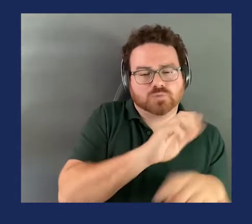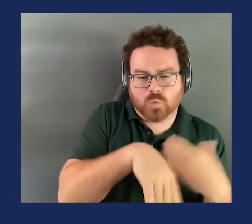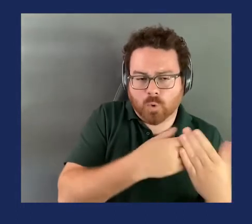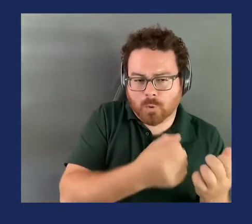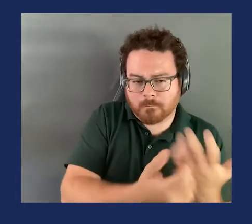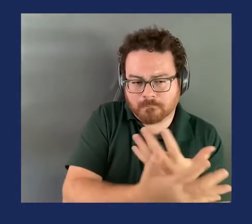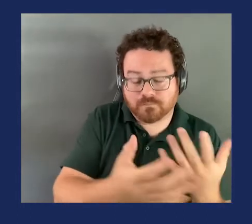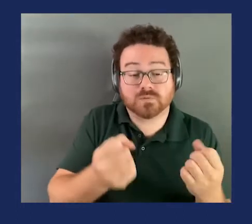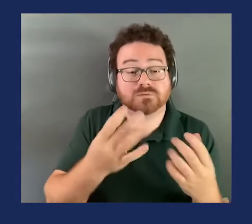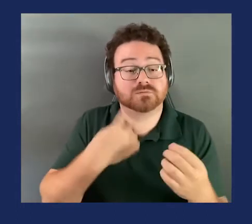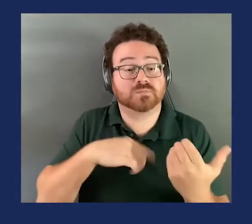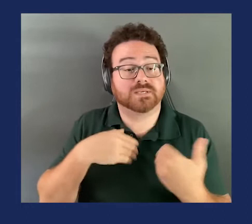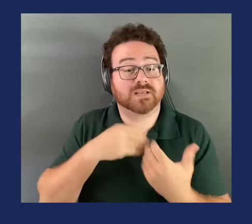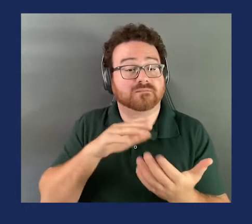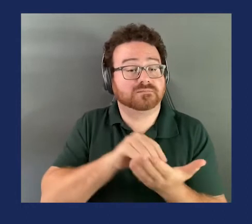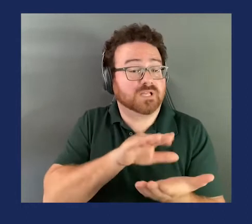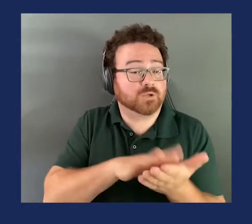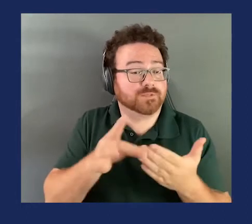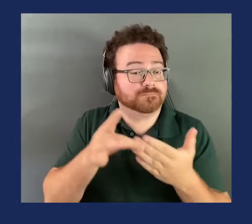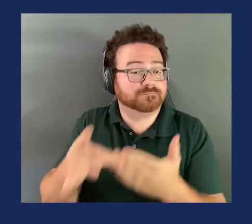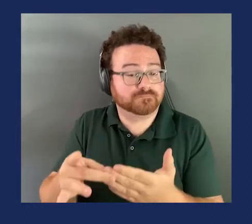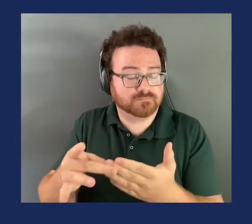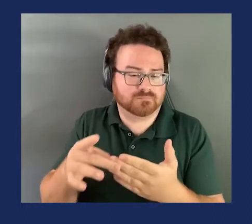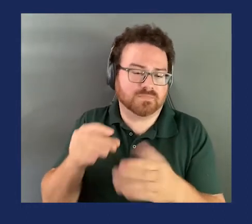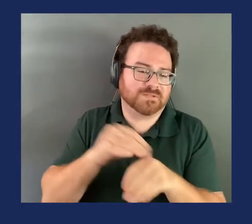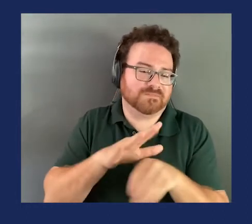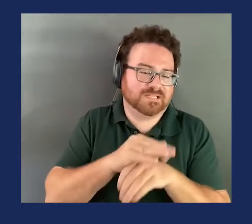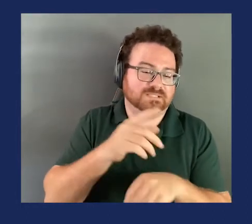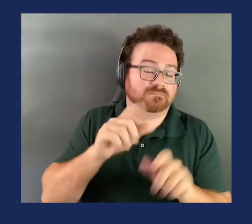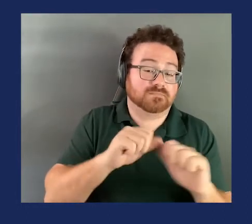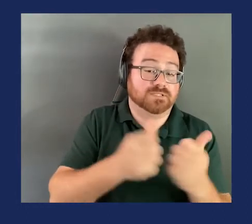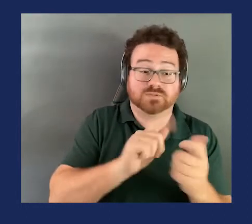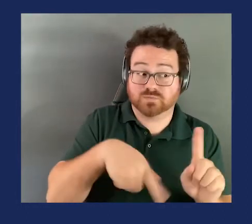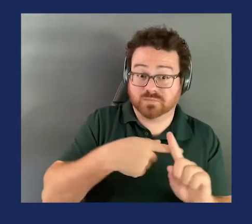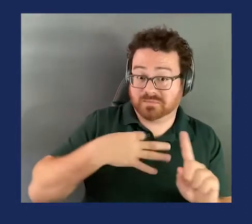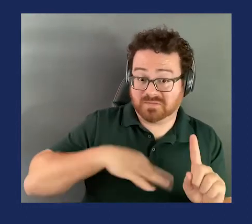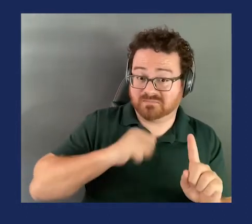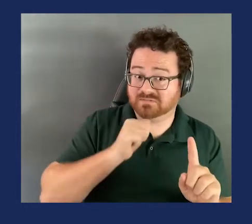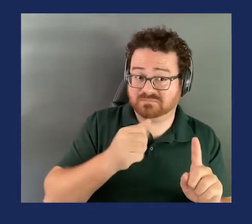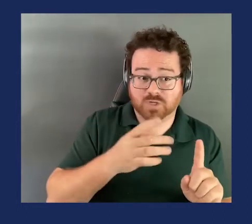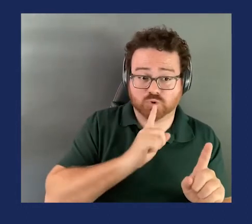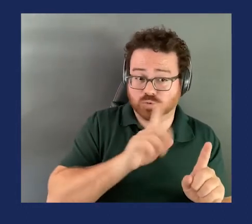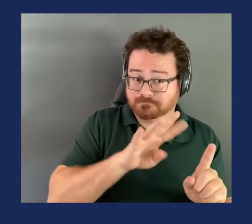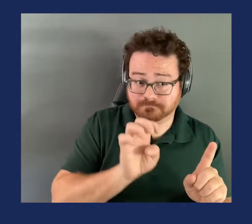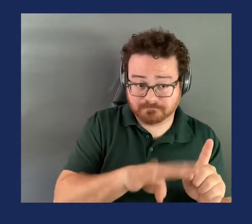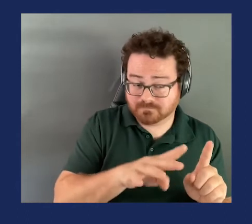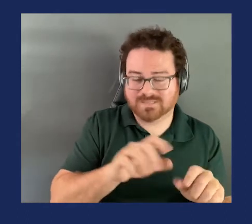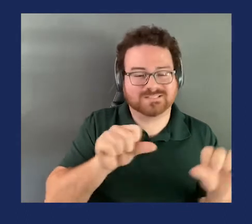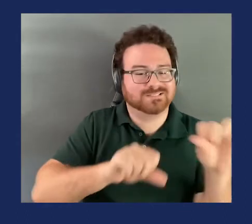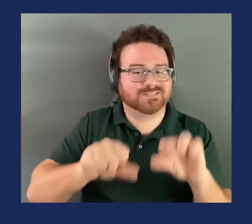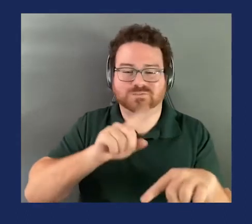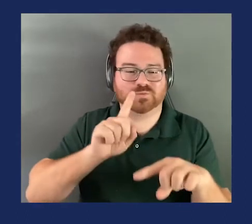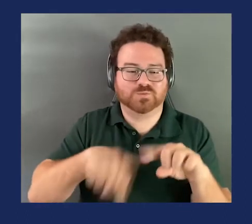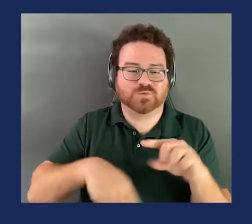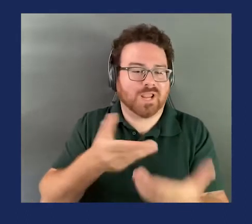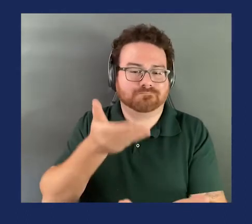Circular E4, and it advises agencies that when benefits are uncertain, there's no scientifically valid way to estimate them. And